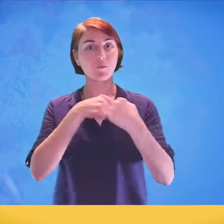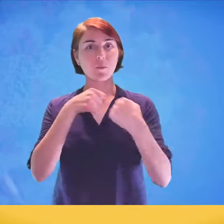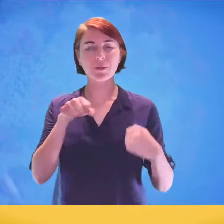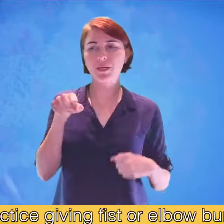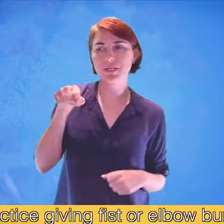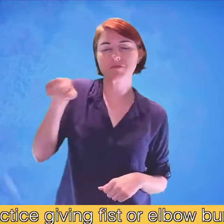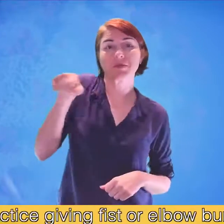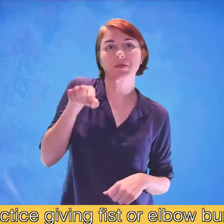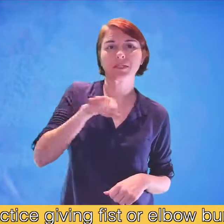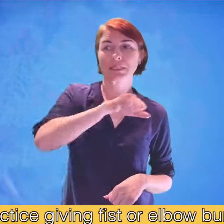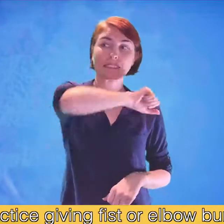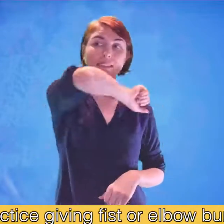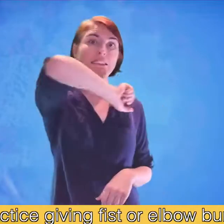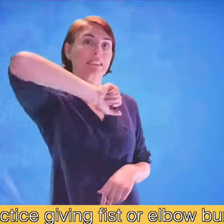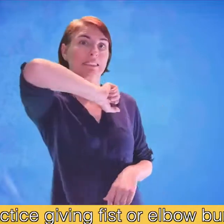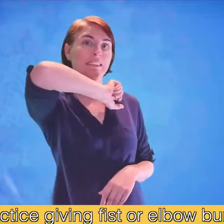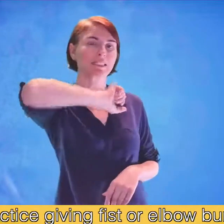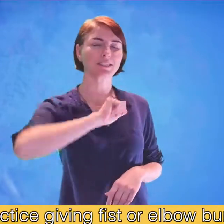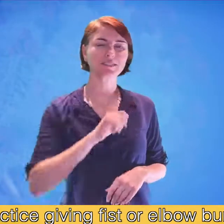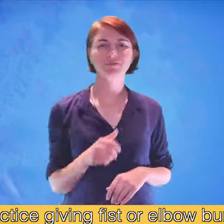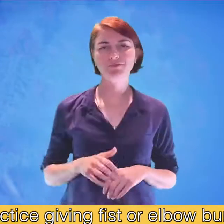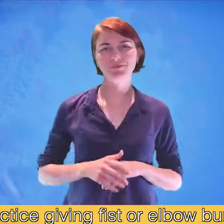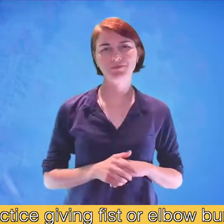practice giving fist or elbow bumps